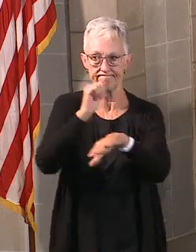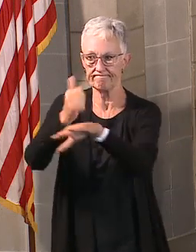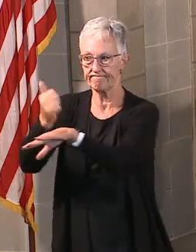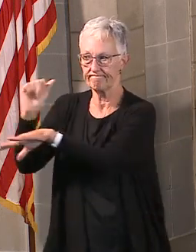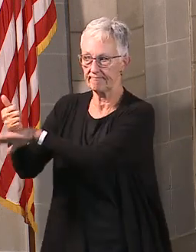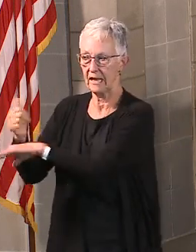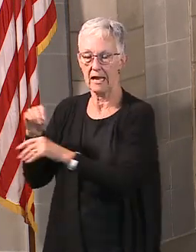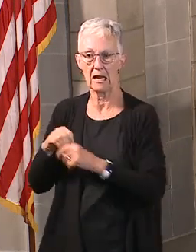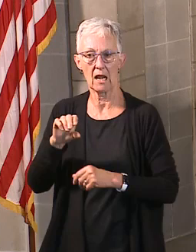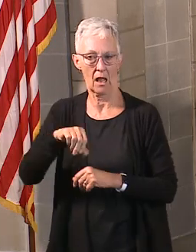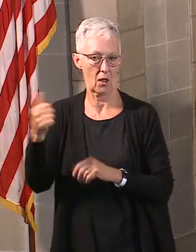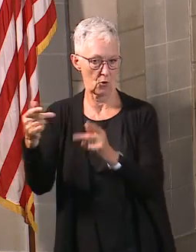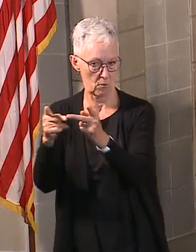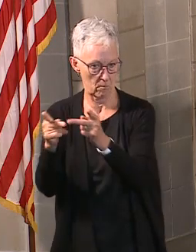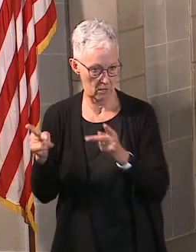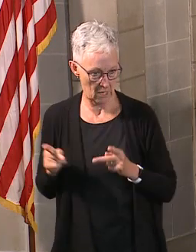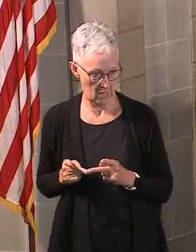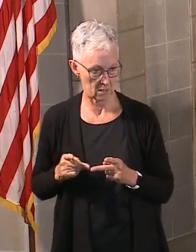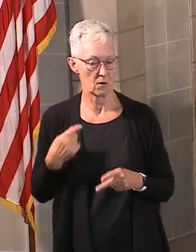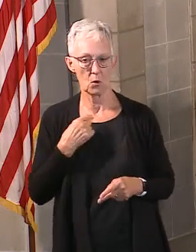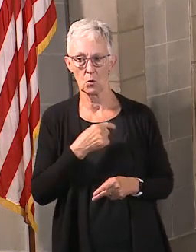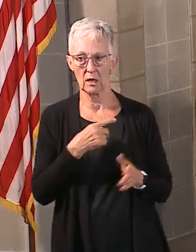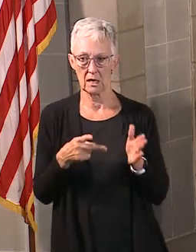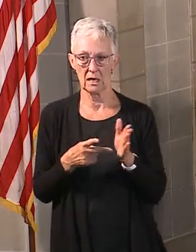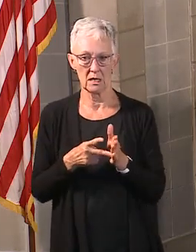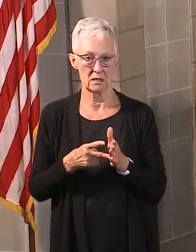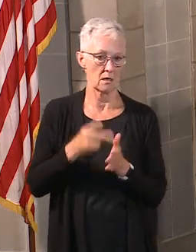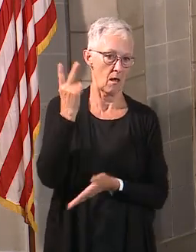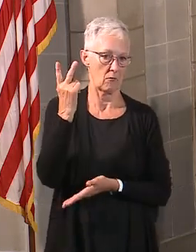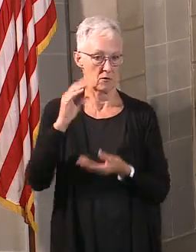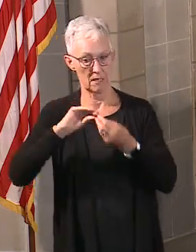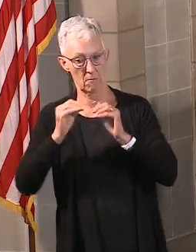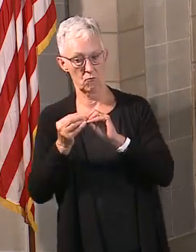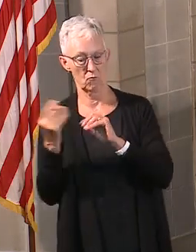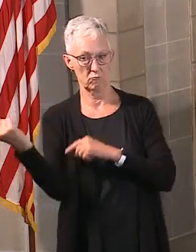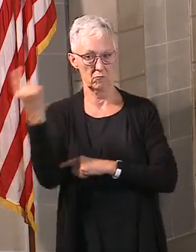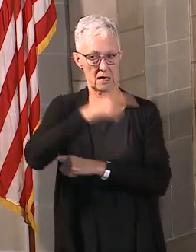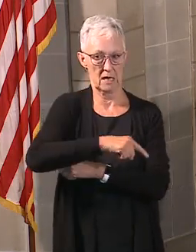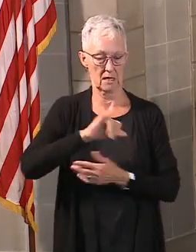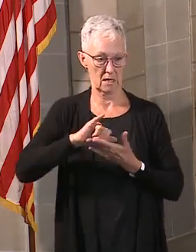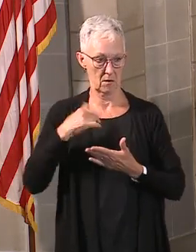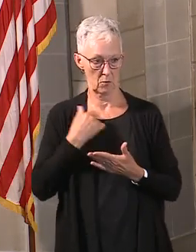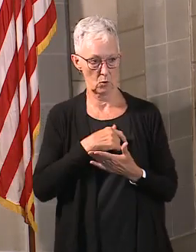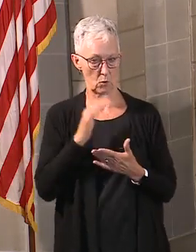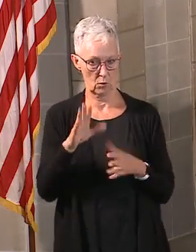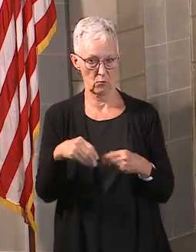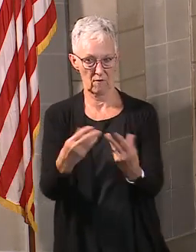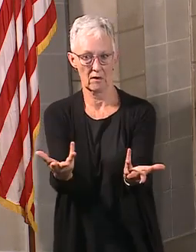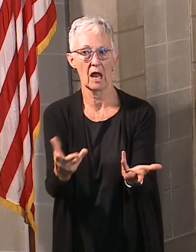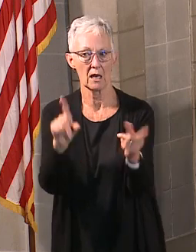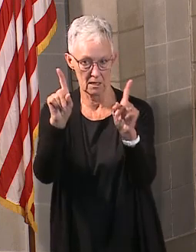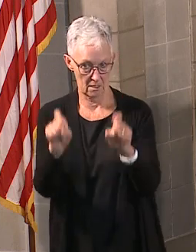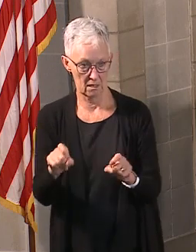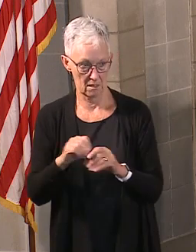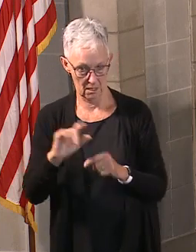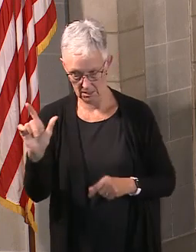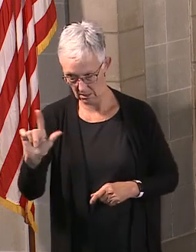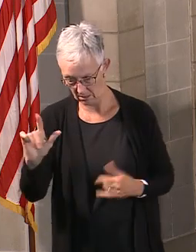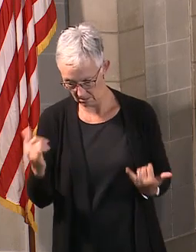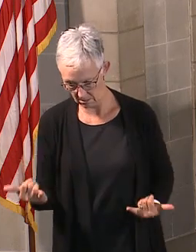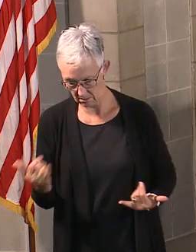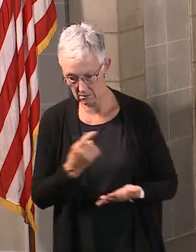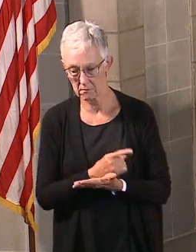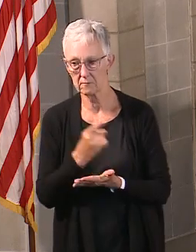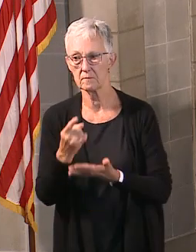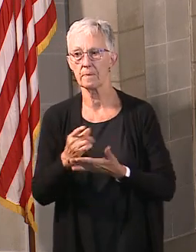We have doubled the number of tests or double the days that we're doing testing in Lincoln this week, and we're going to continue to look for expanding that. We took the number